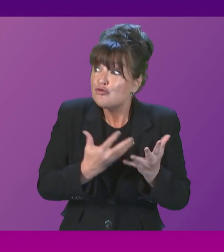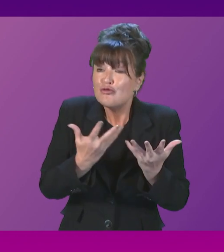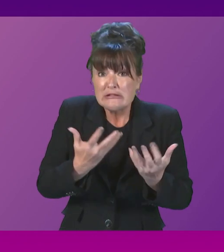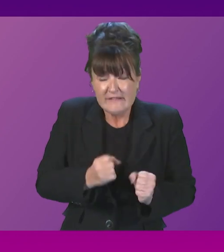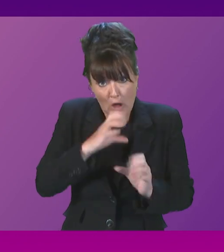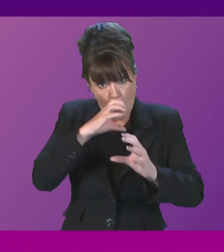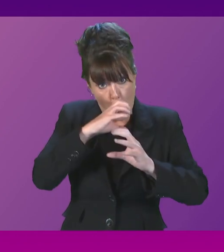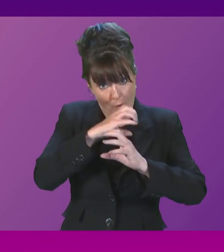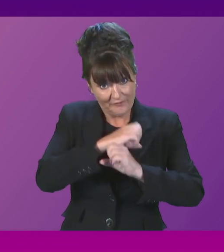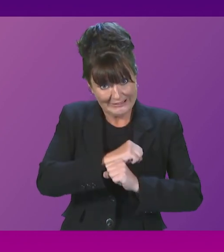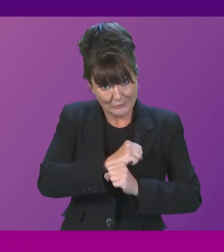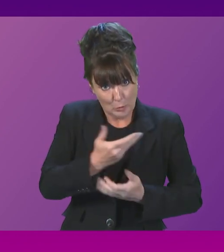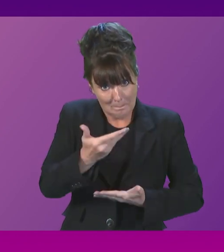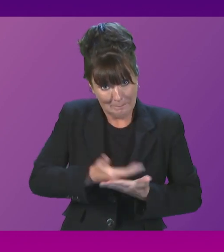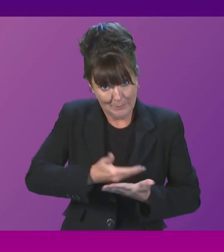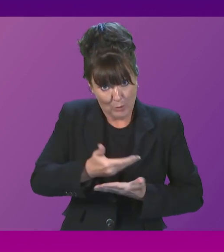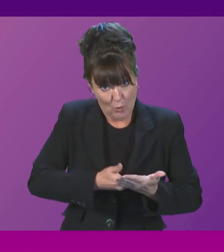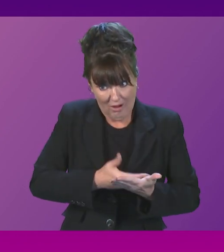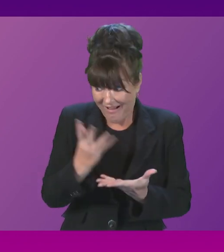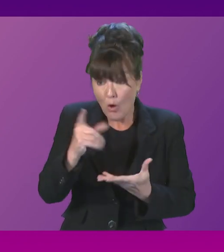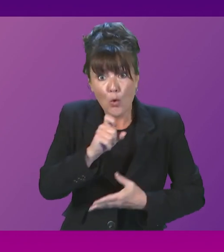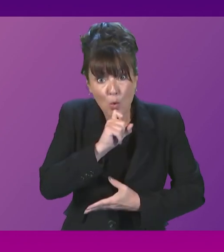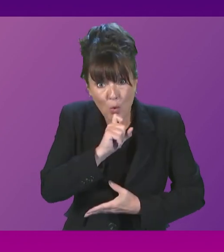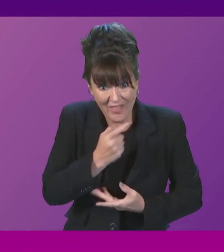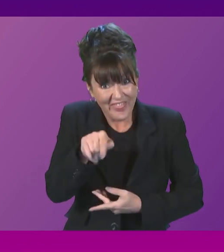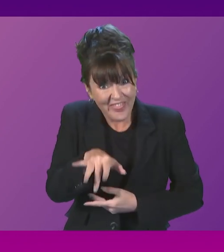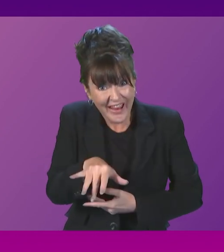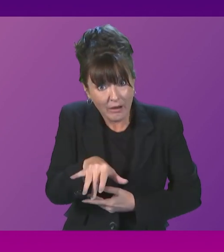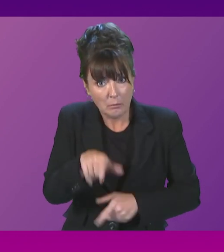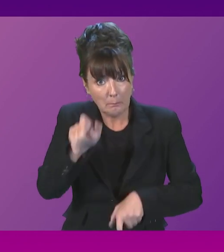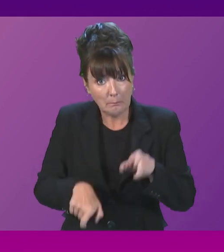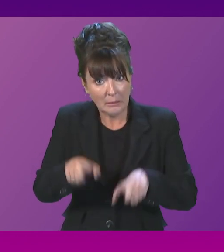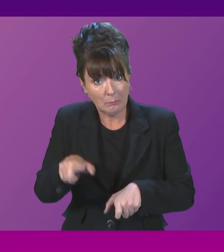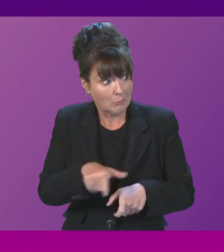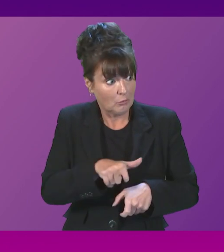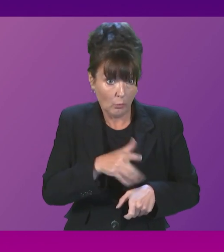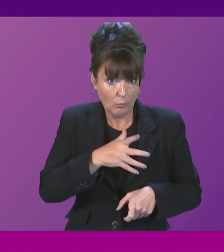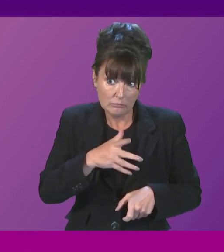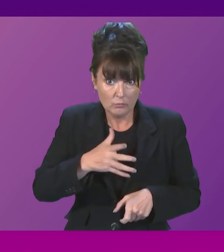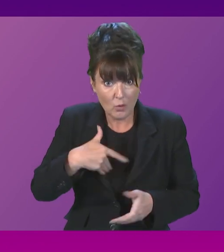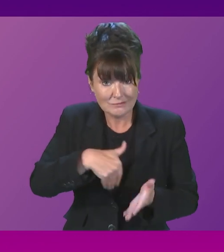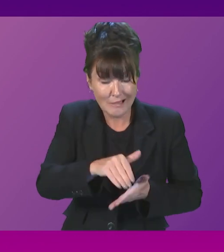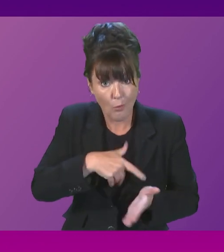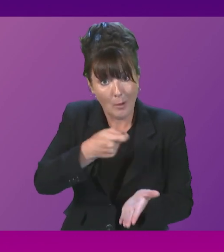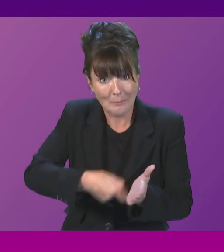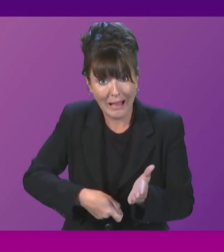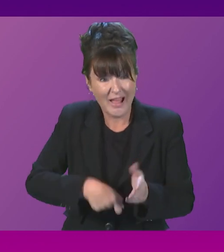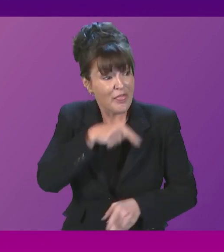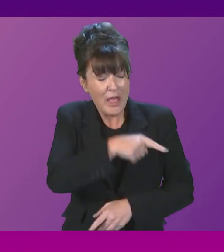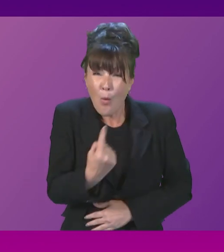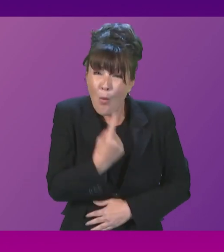with the people involved in buying the ferries. They were the only bidder allowed to resubmit with a new design,